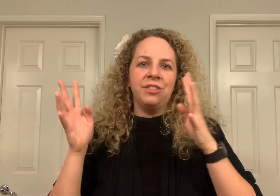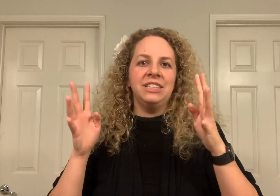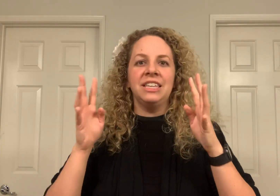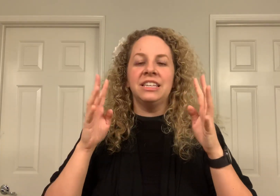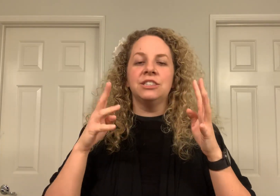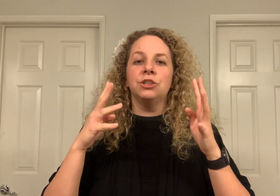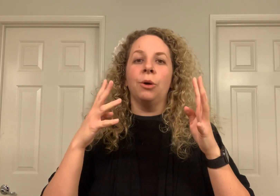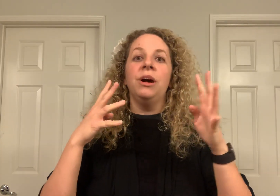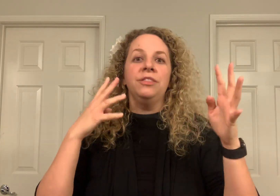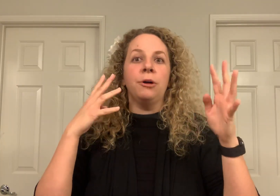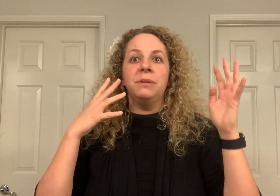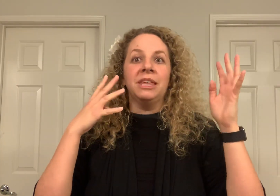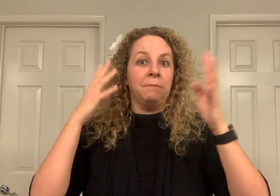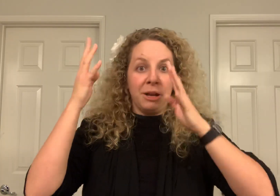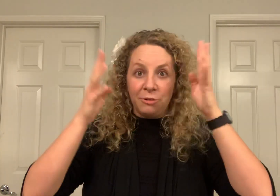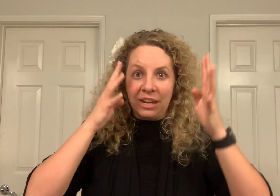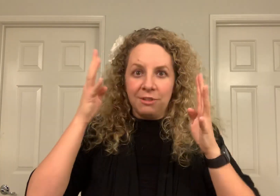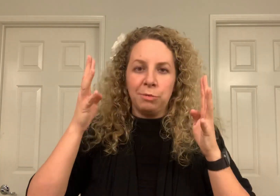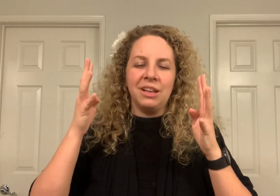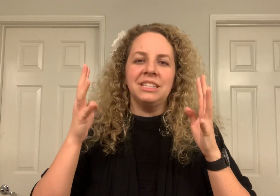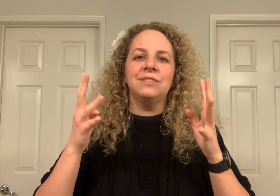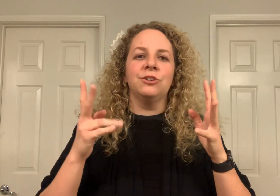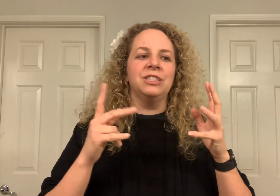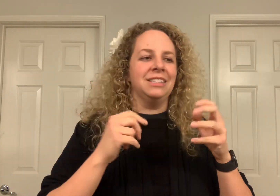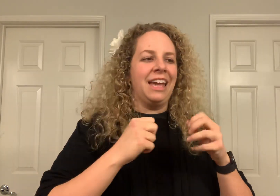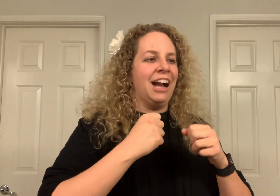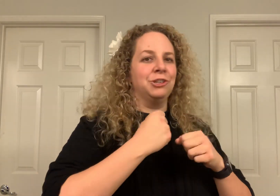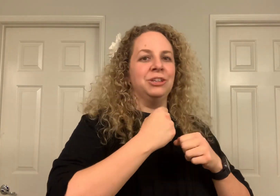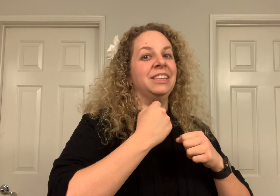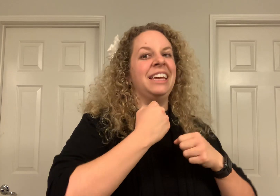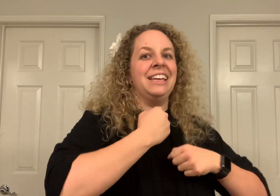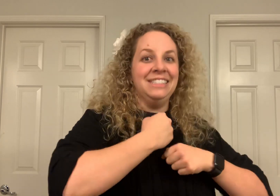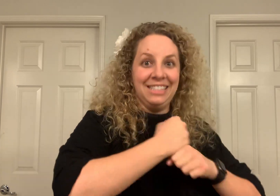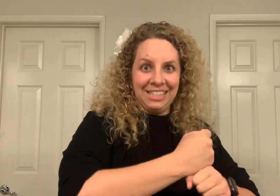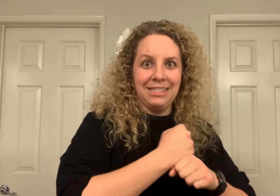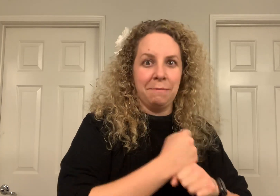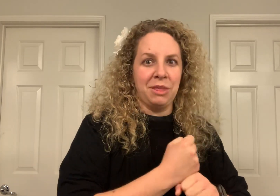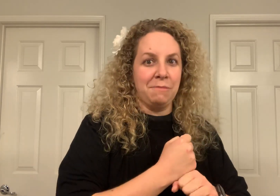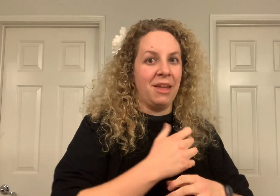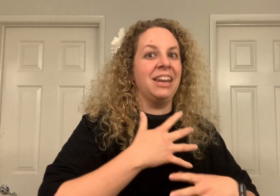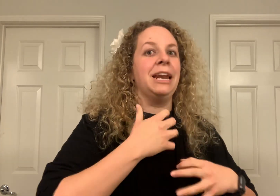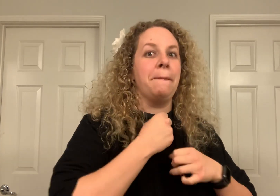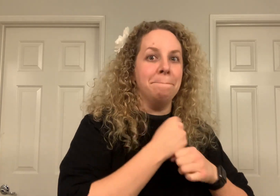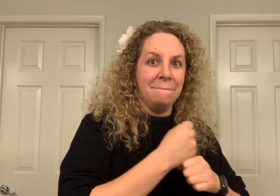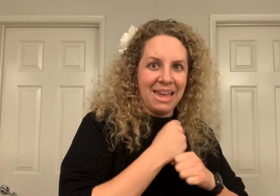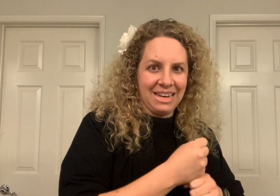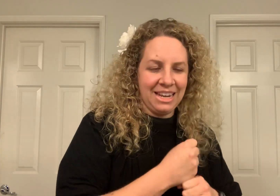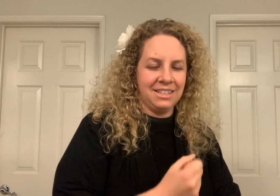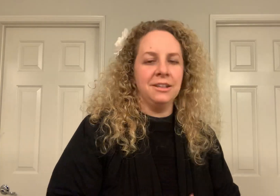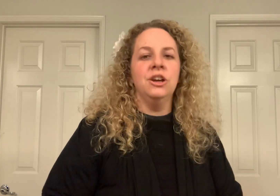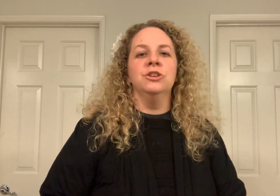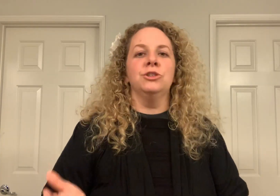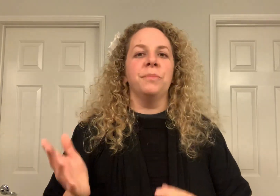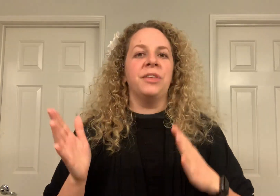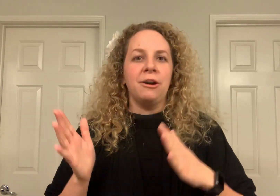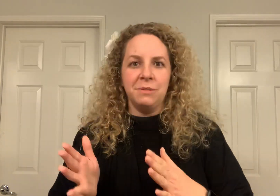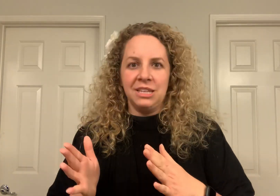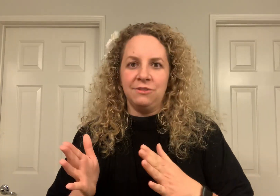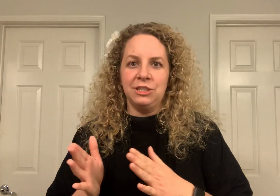all these things. And so that would be like my creative process versus I actually like did something about it and I made it. So that would be the difference